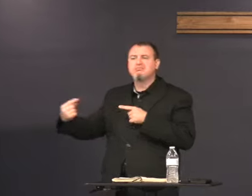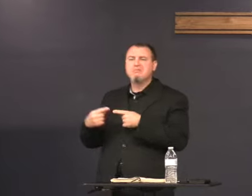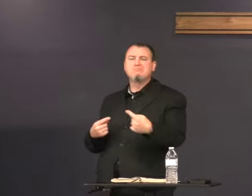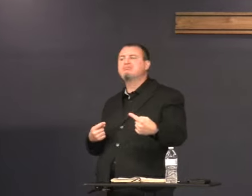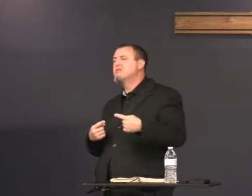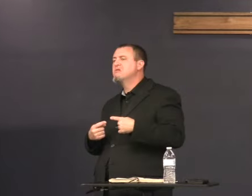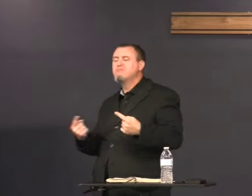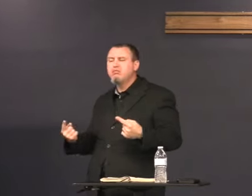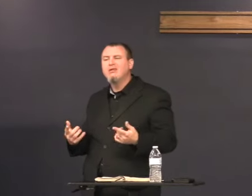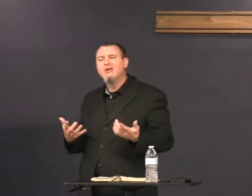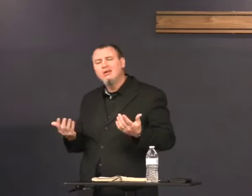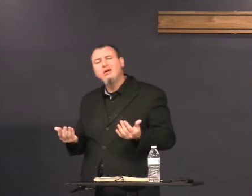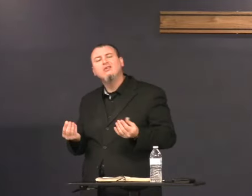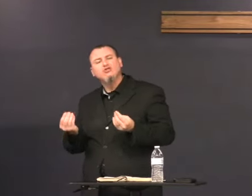you have some